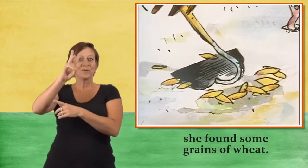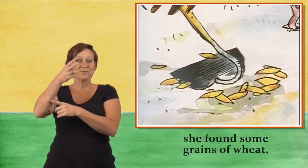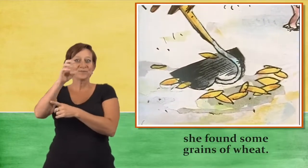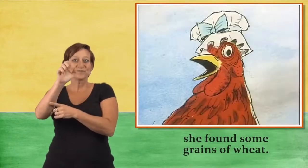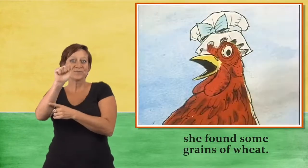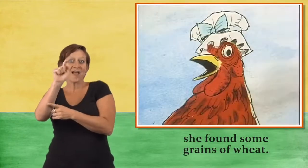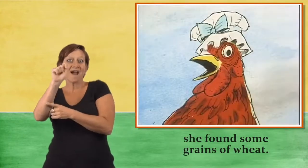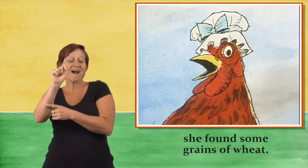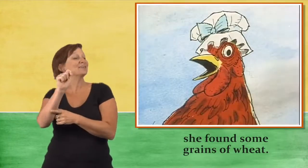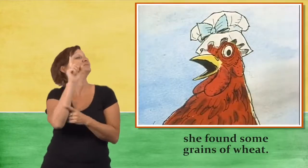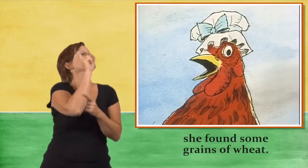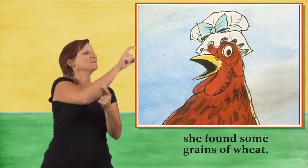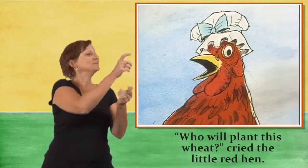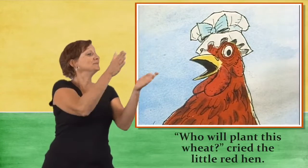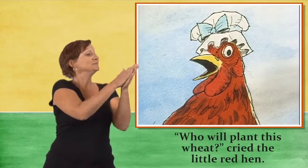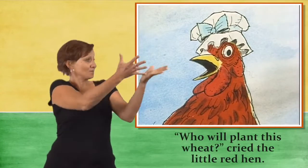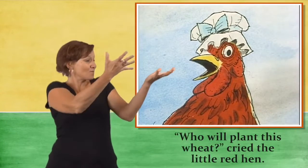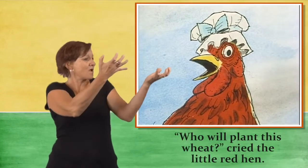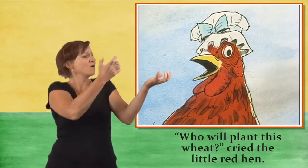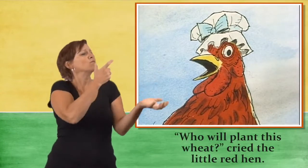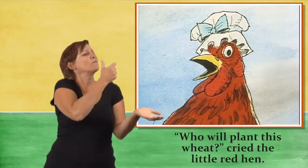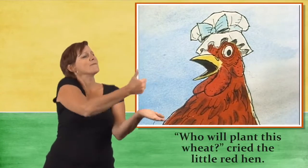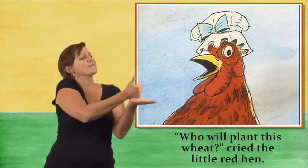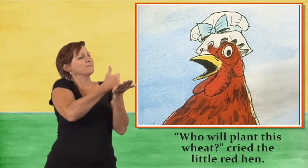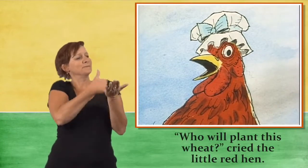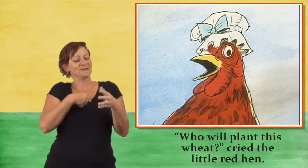who will plant this wheat cried the little red hen